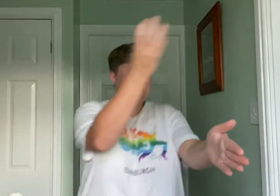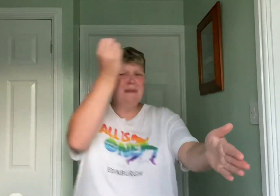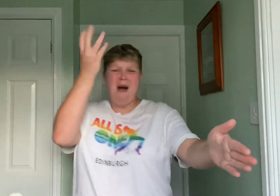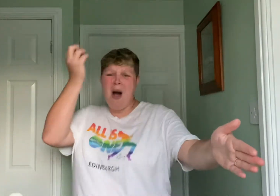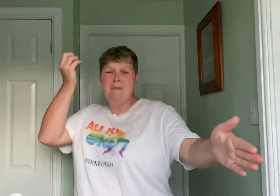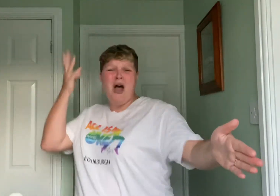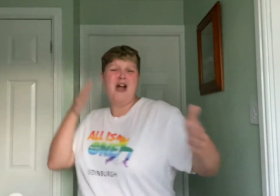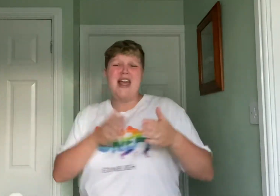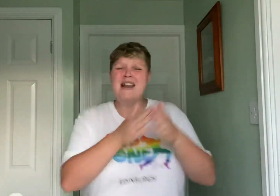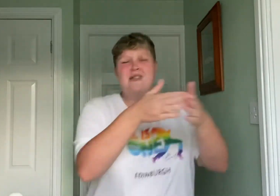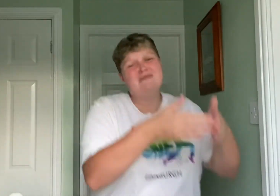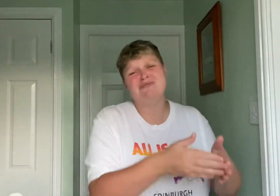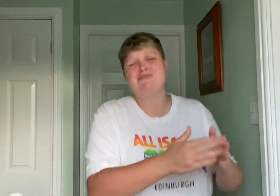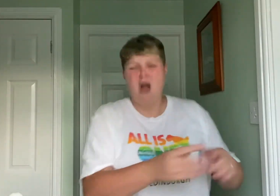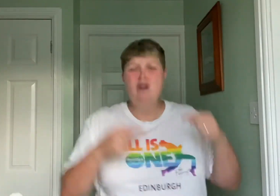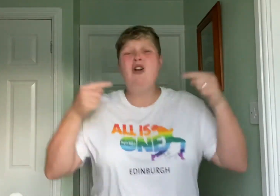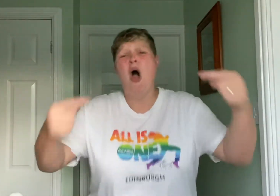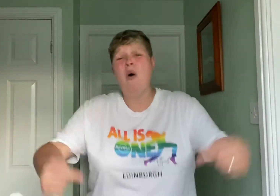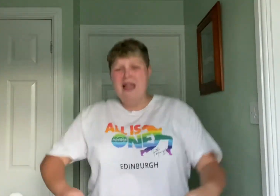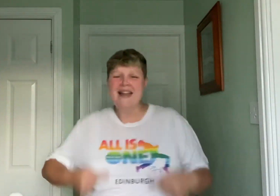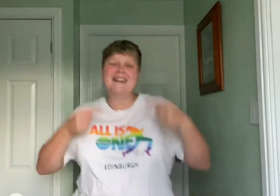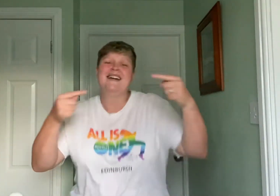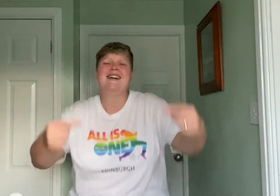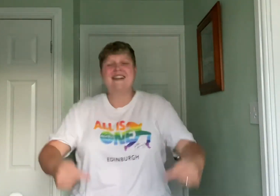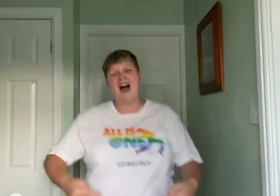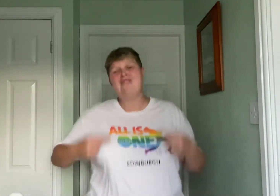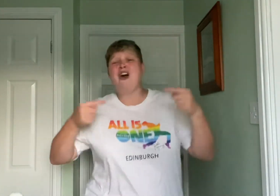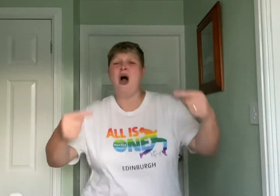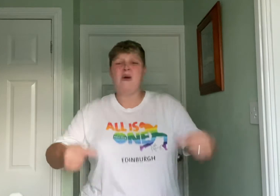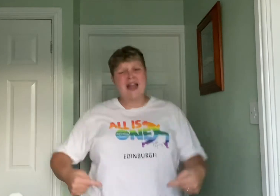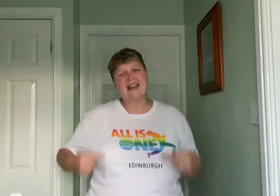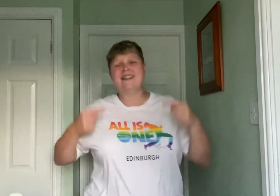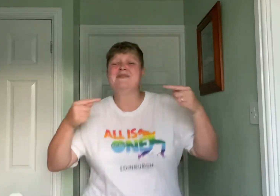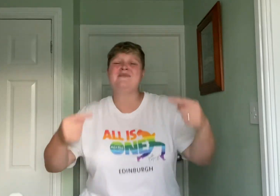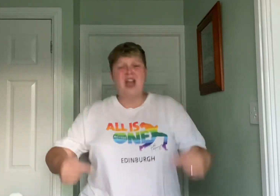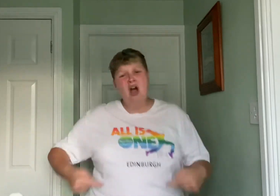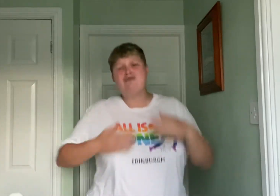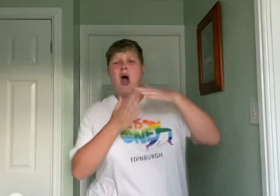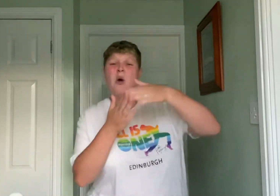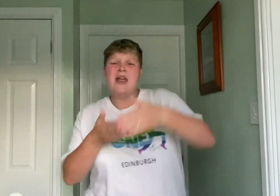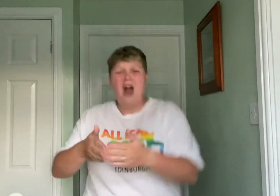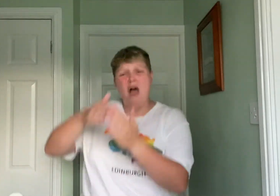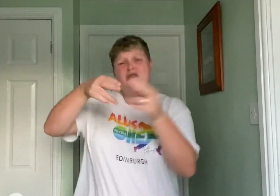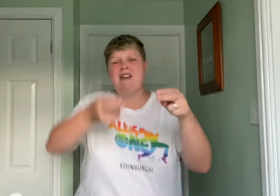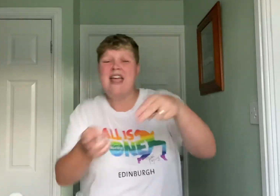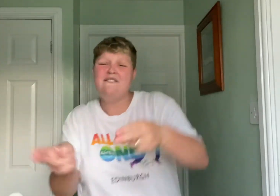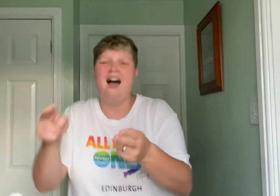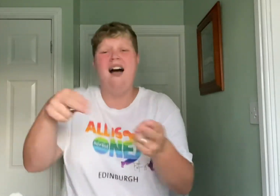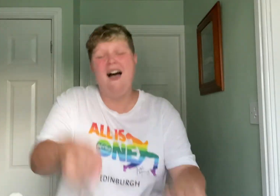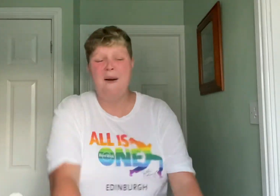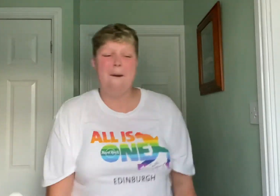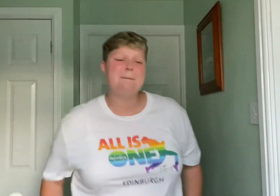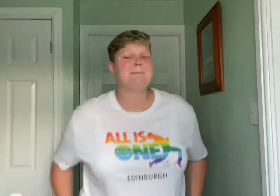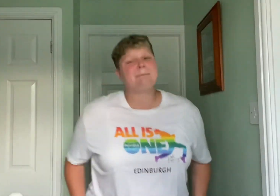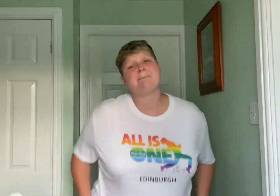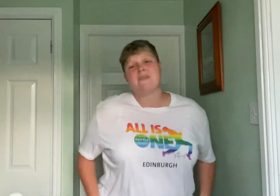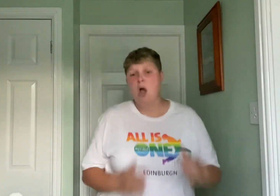fielding And I'm ready to rock other We're going on the river Telling the